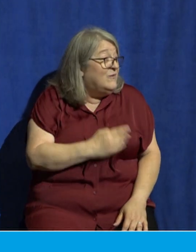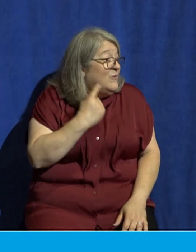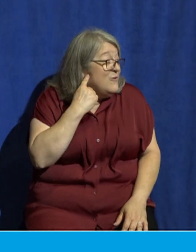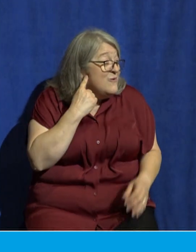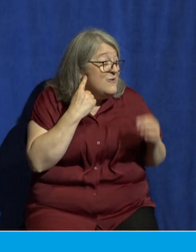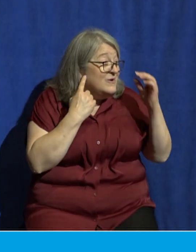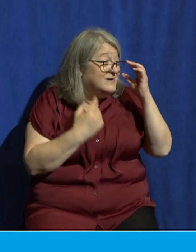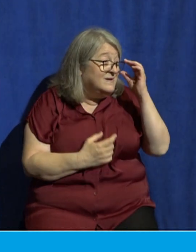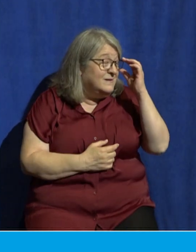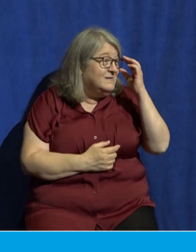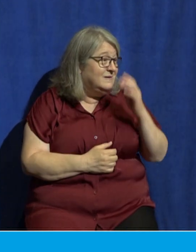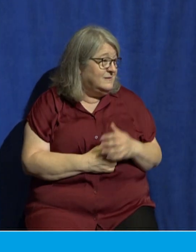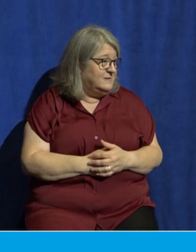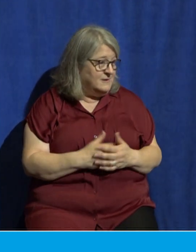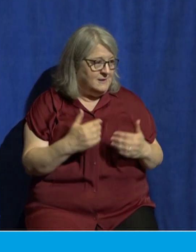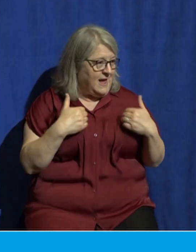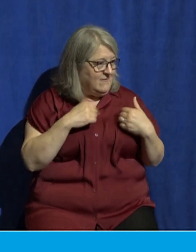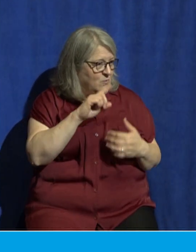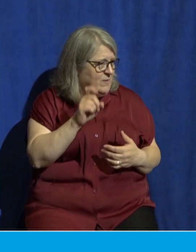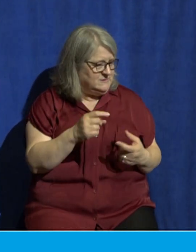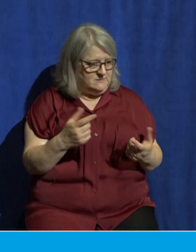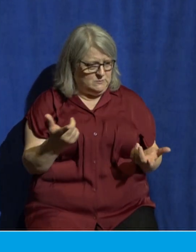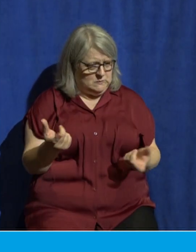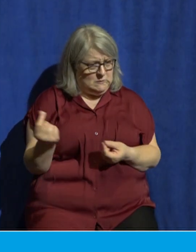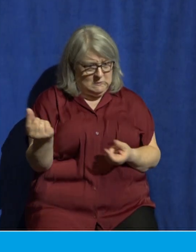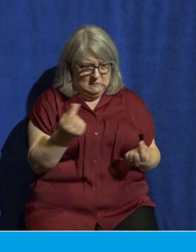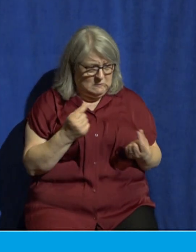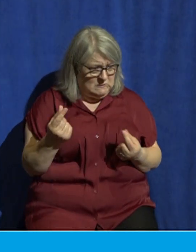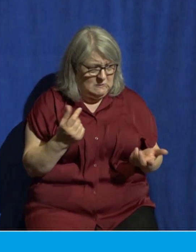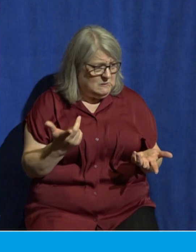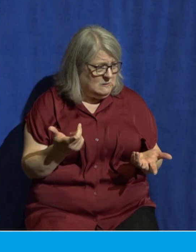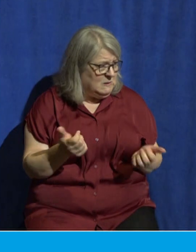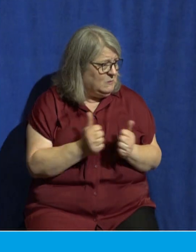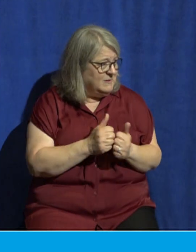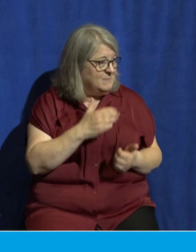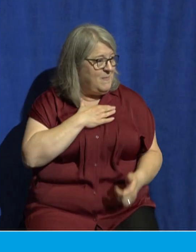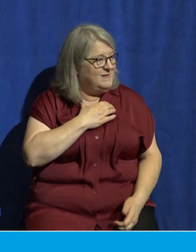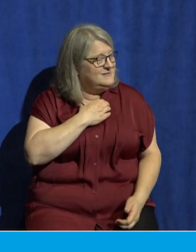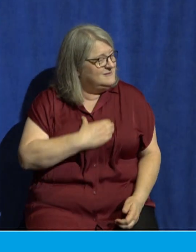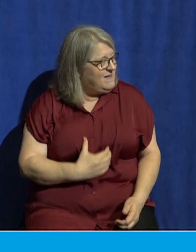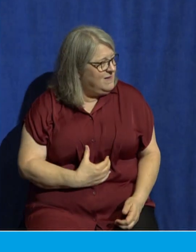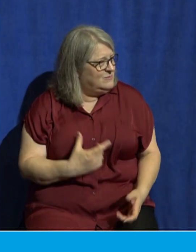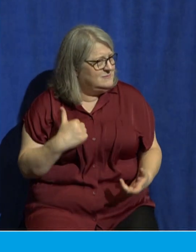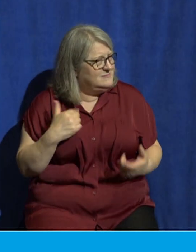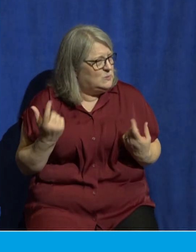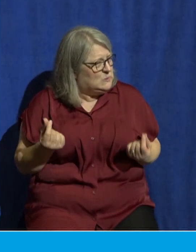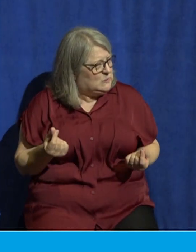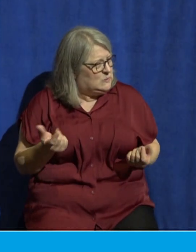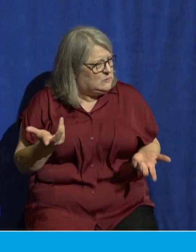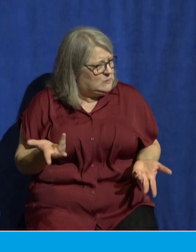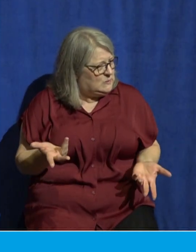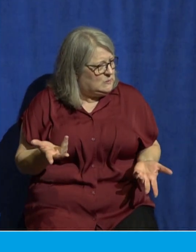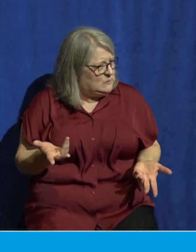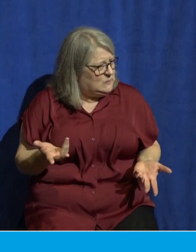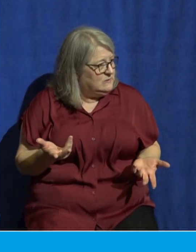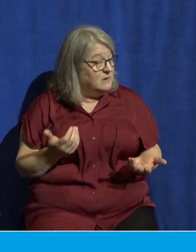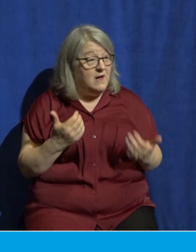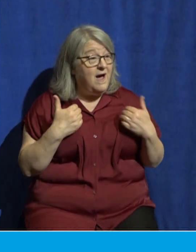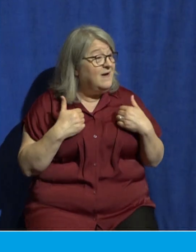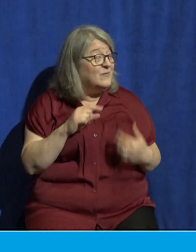you got questions what do I do with my desires you got questions still